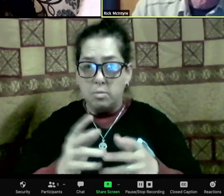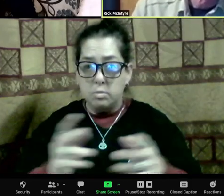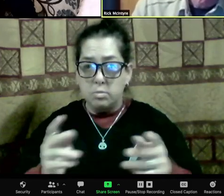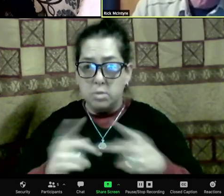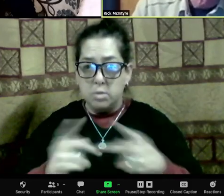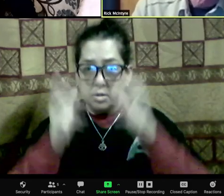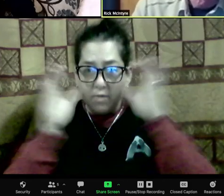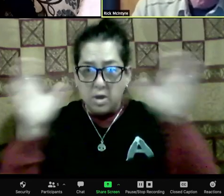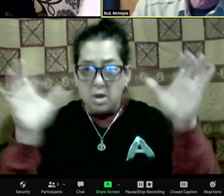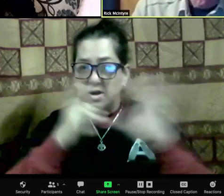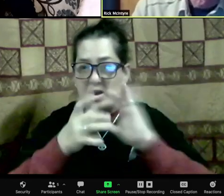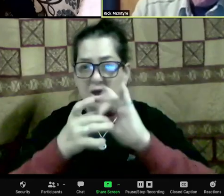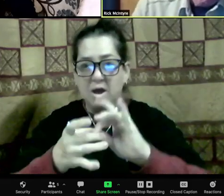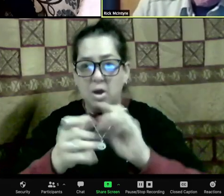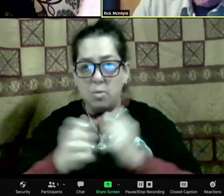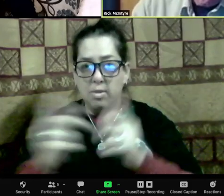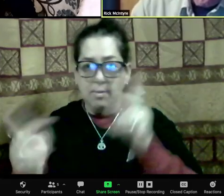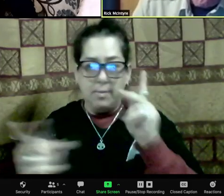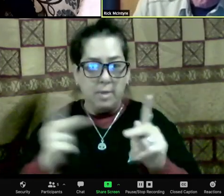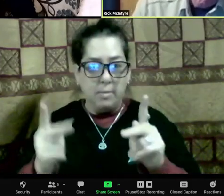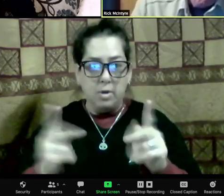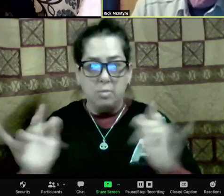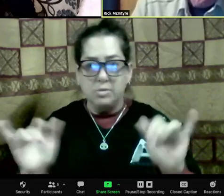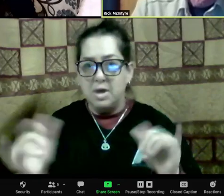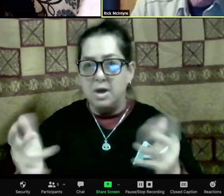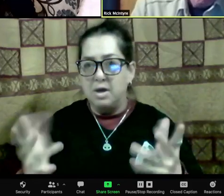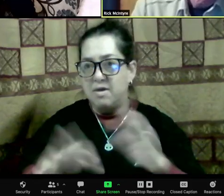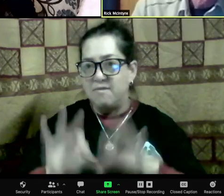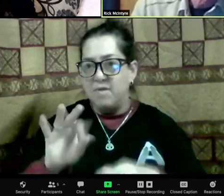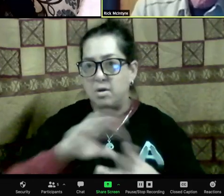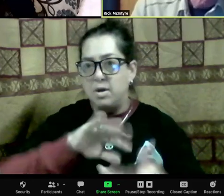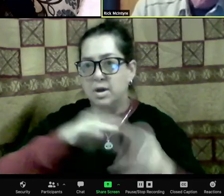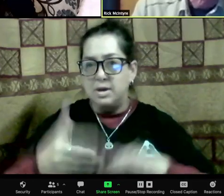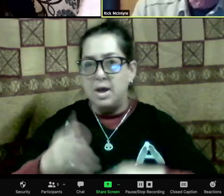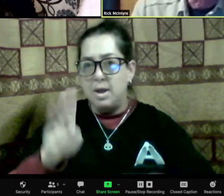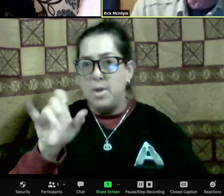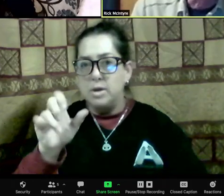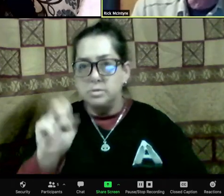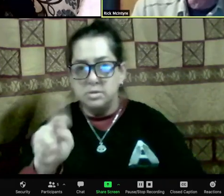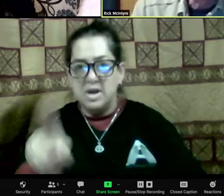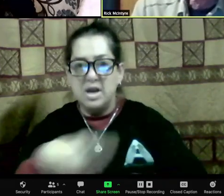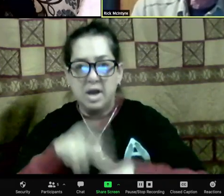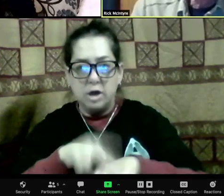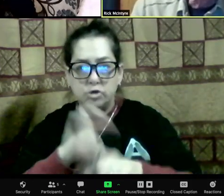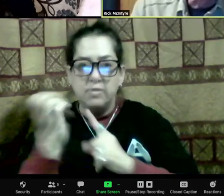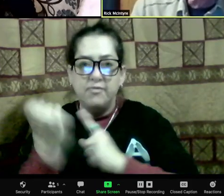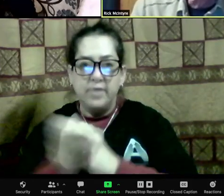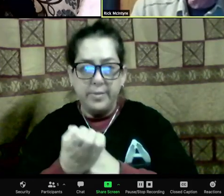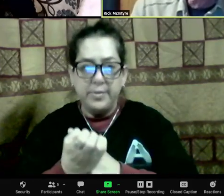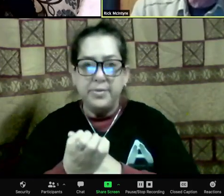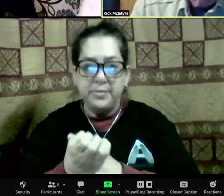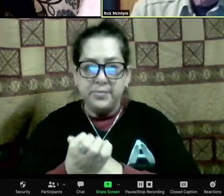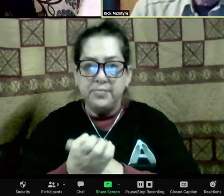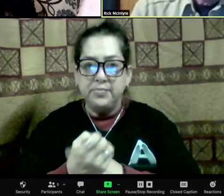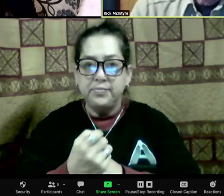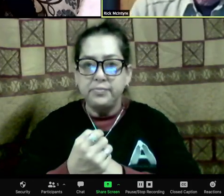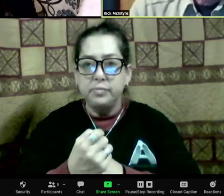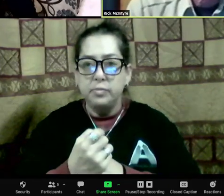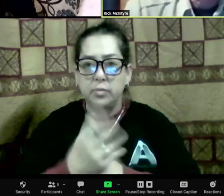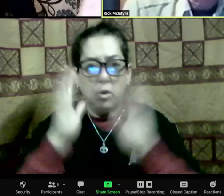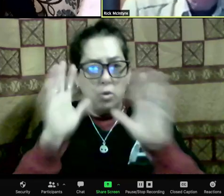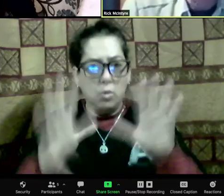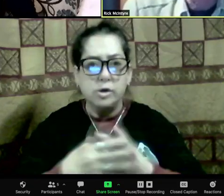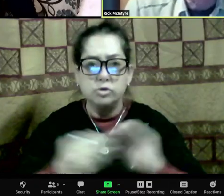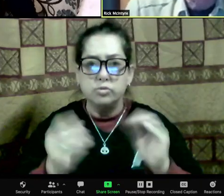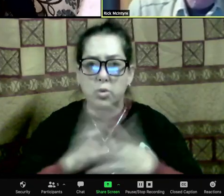to the backside of the circuit or pen because they were trying to get away from what they felt were the enemy. So the people would drop off the